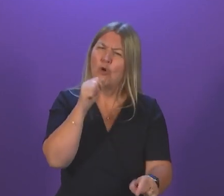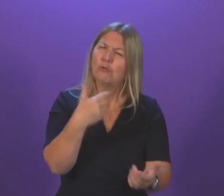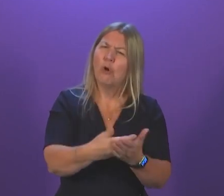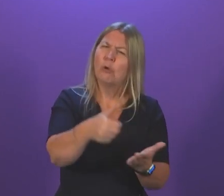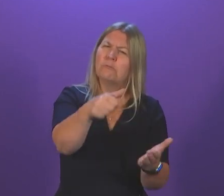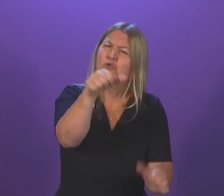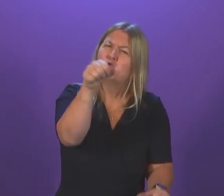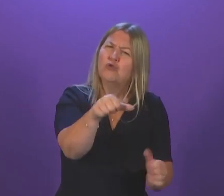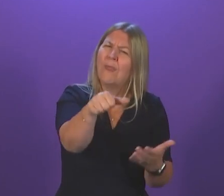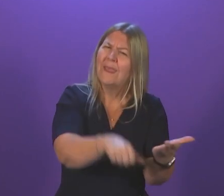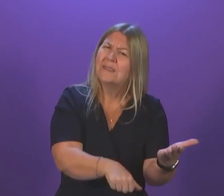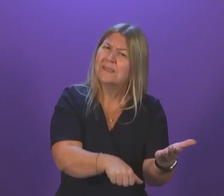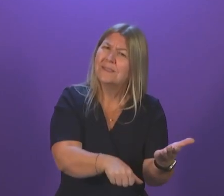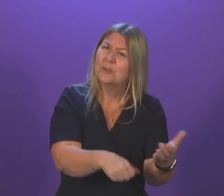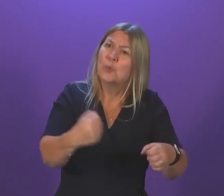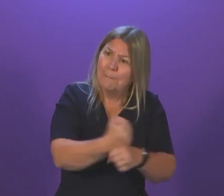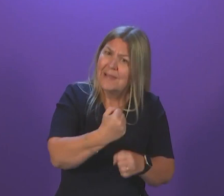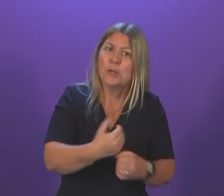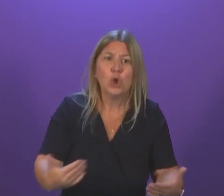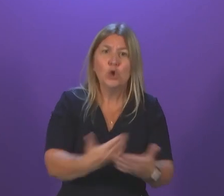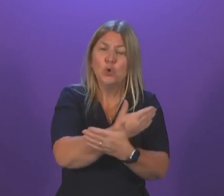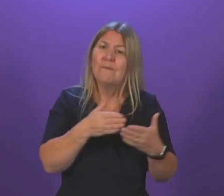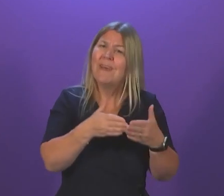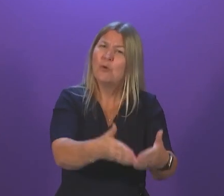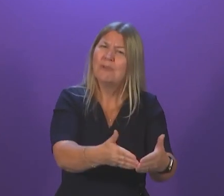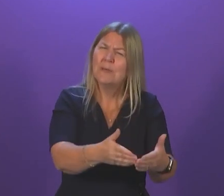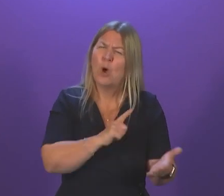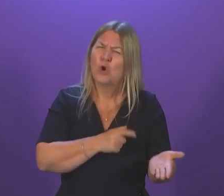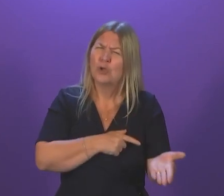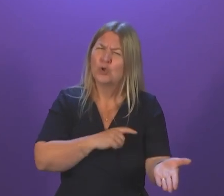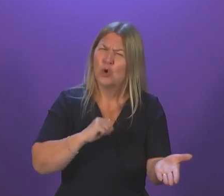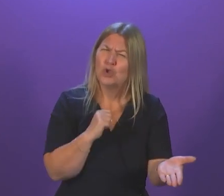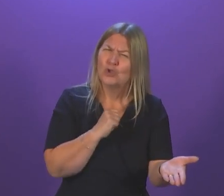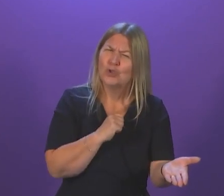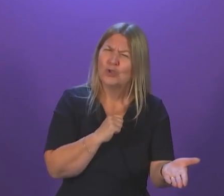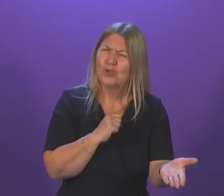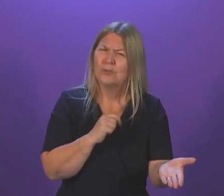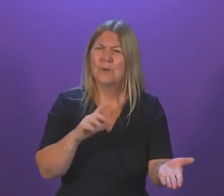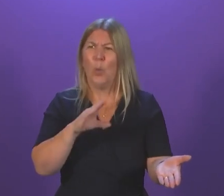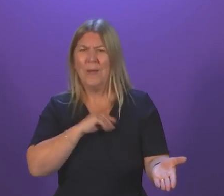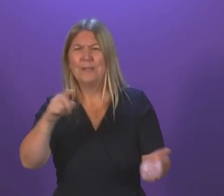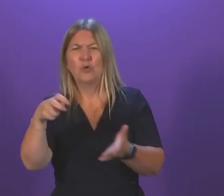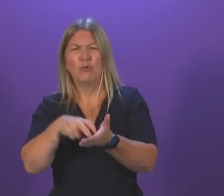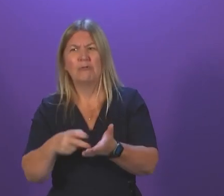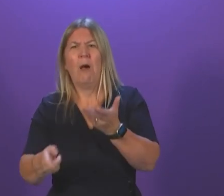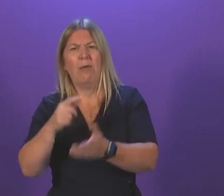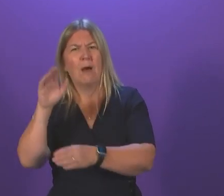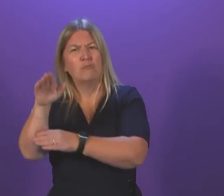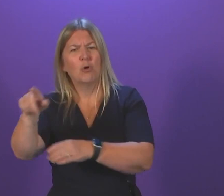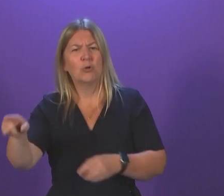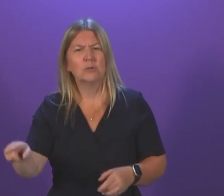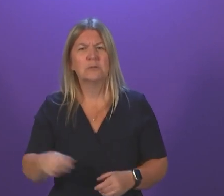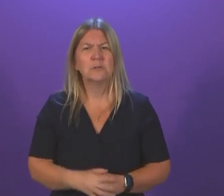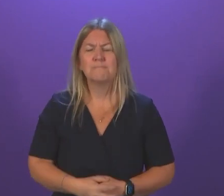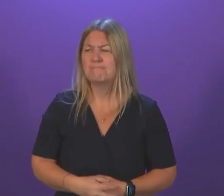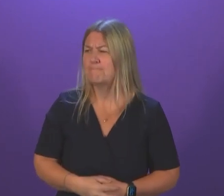Scotland's ferries? First Minister. Before I come on to ferries, can I just address another point? Anybody